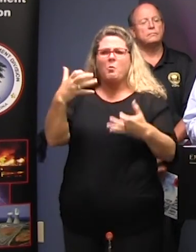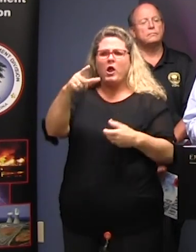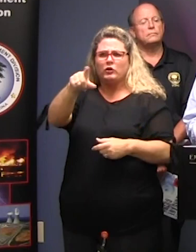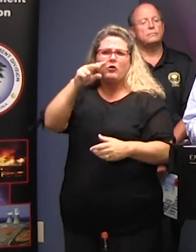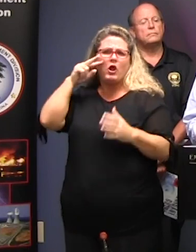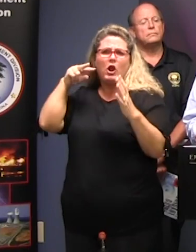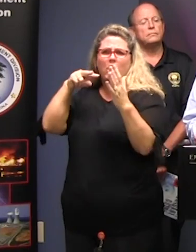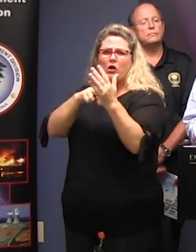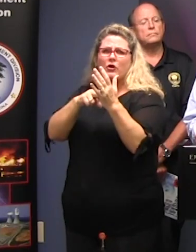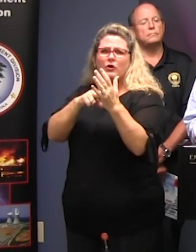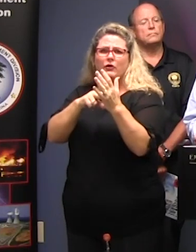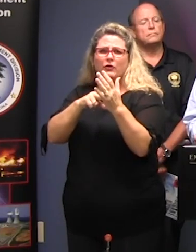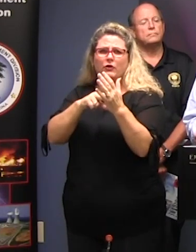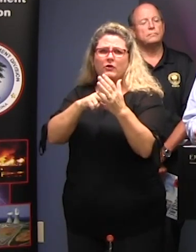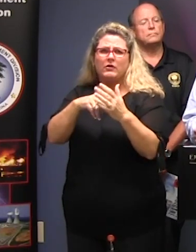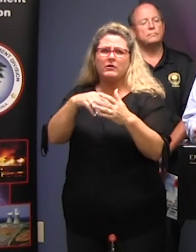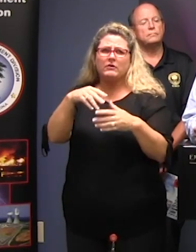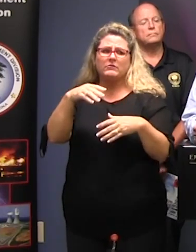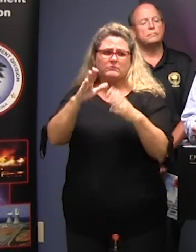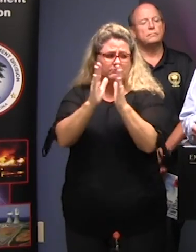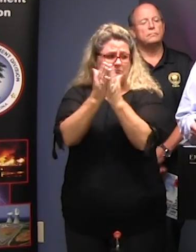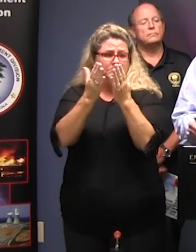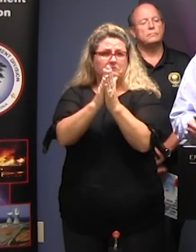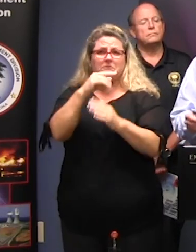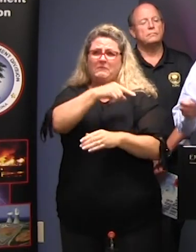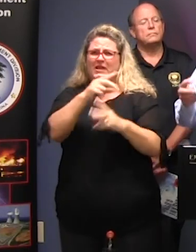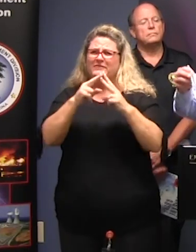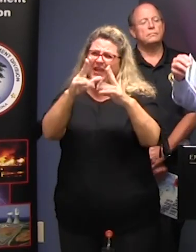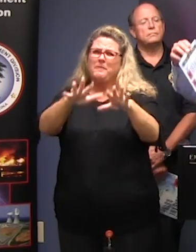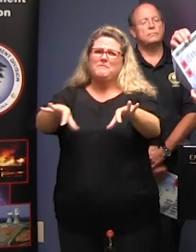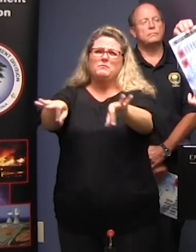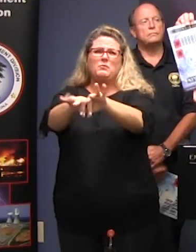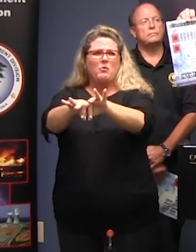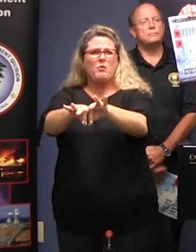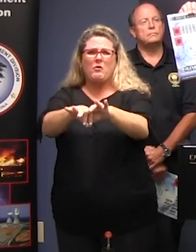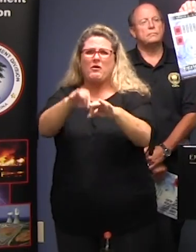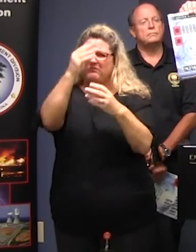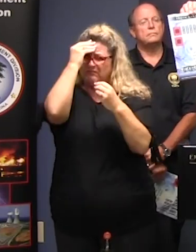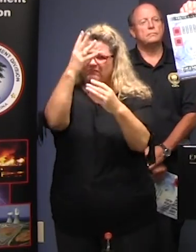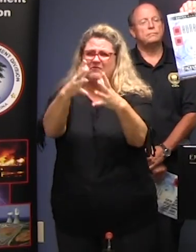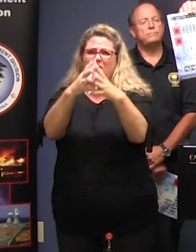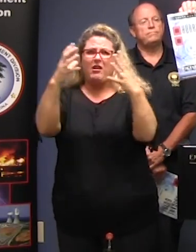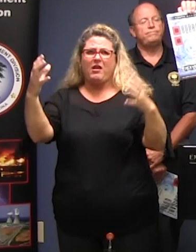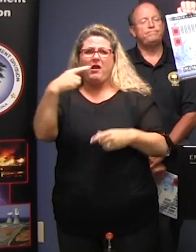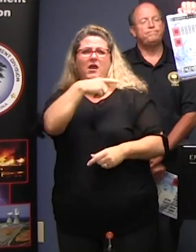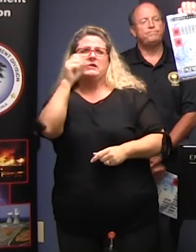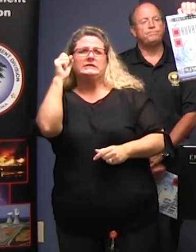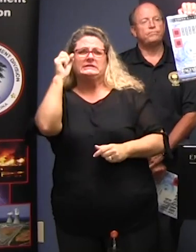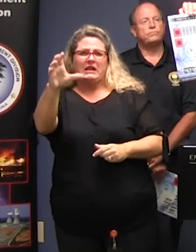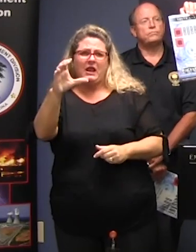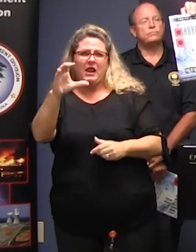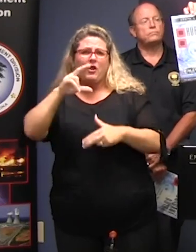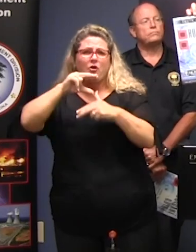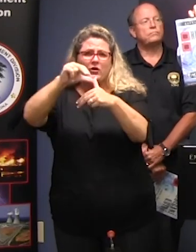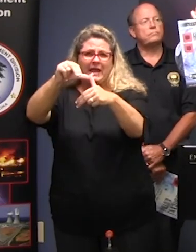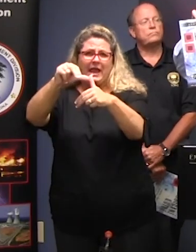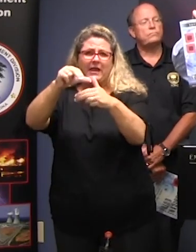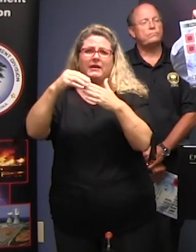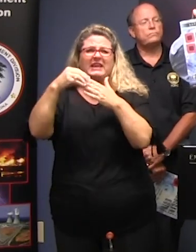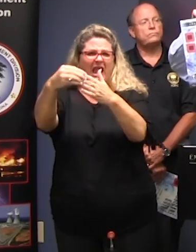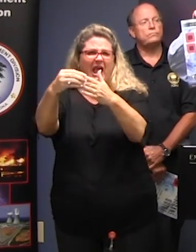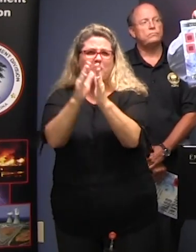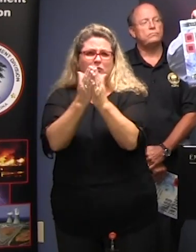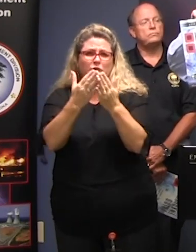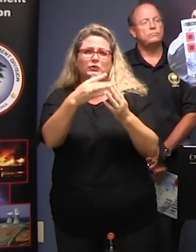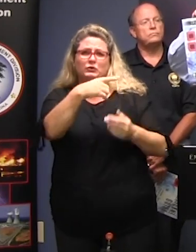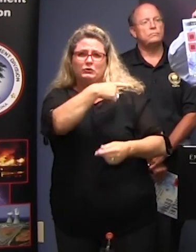to a very informative little booklet it's the South Carolina hurricane guide